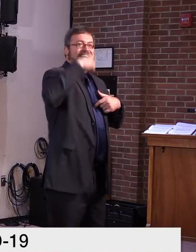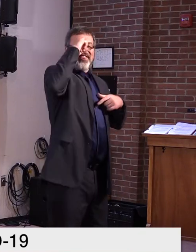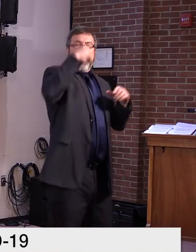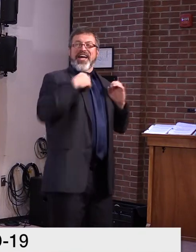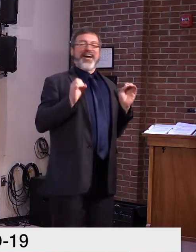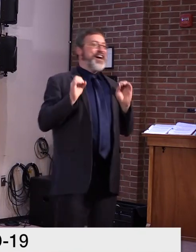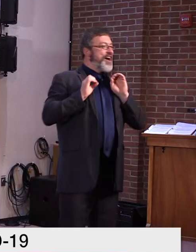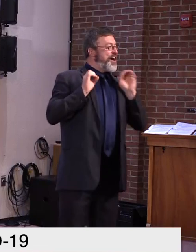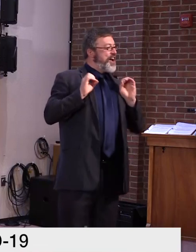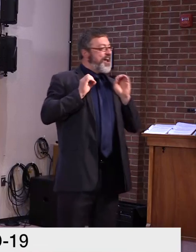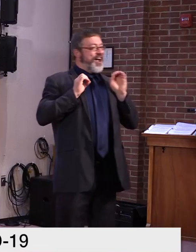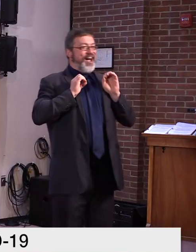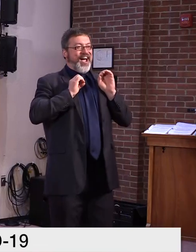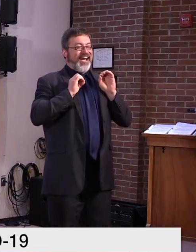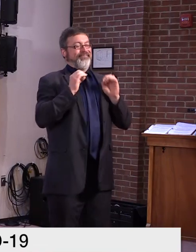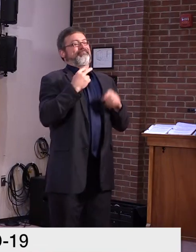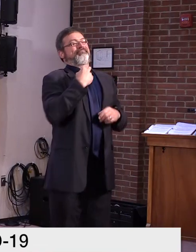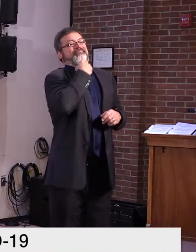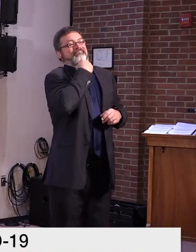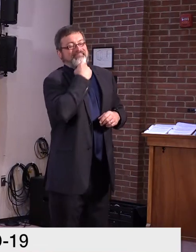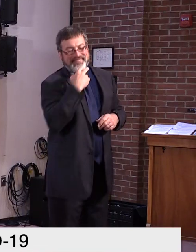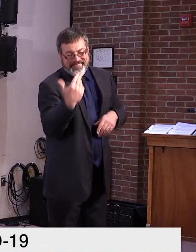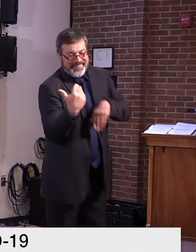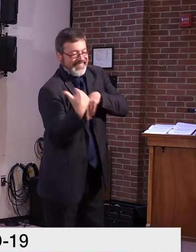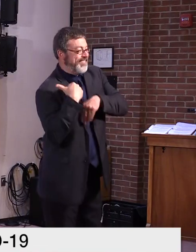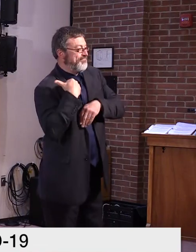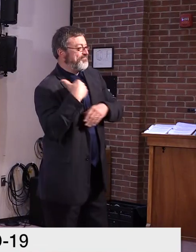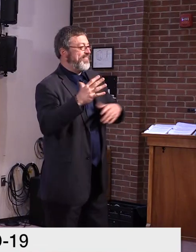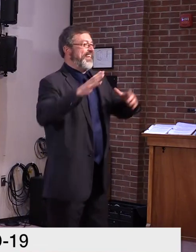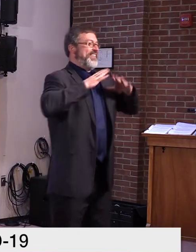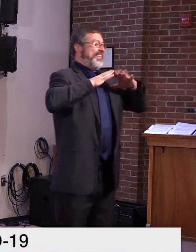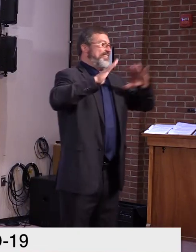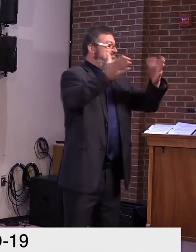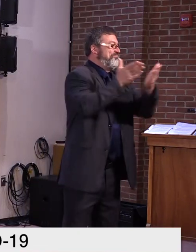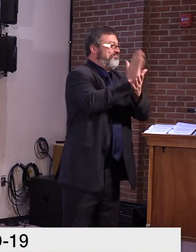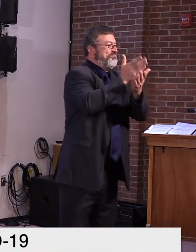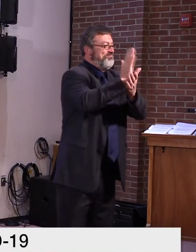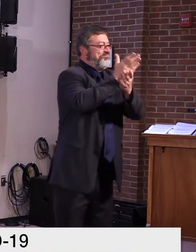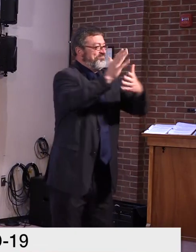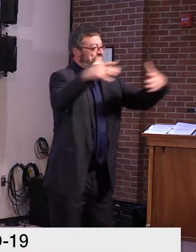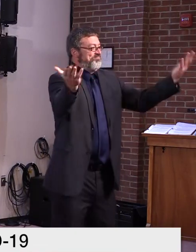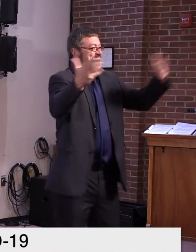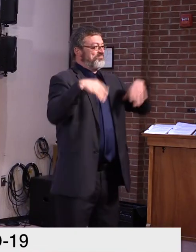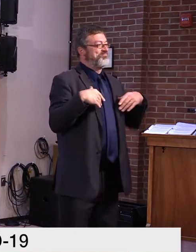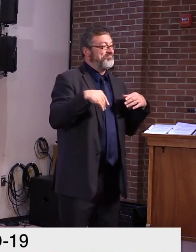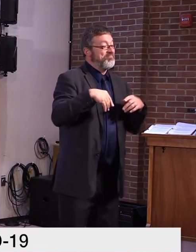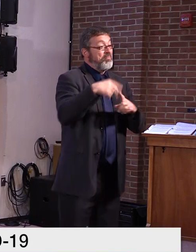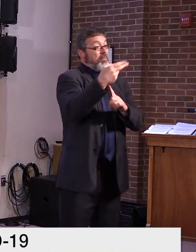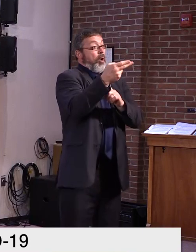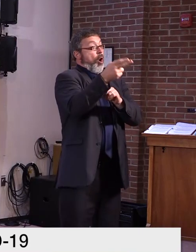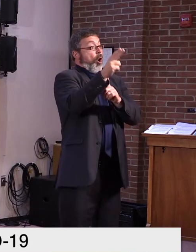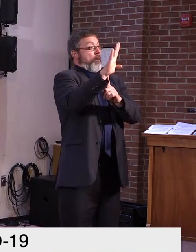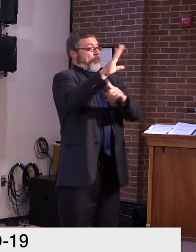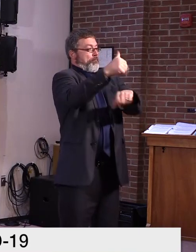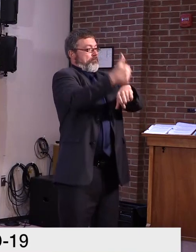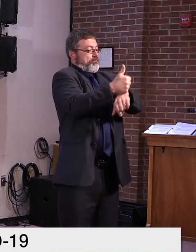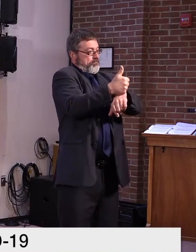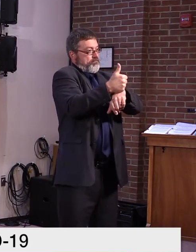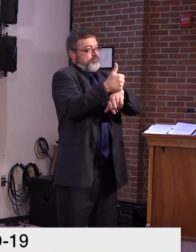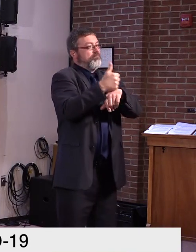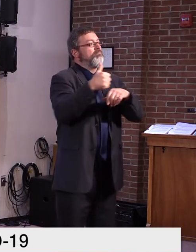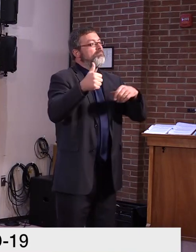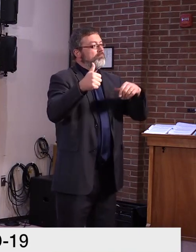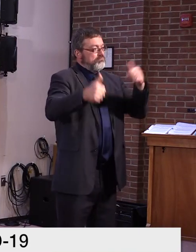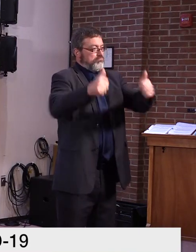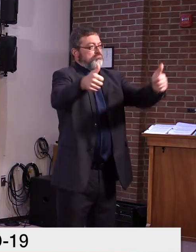the, uh, care hubs, uh, there's been a remarkable job here. I just want to, um, congratulate both,